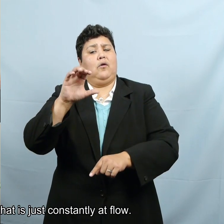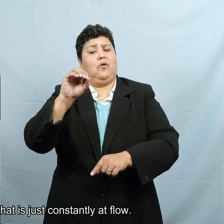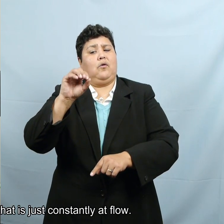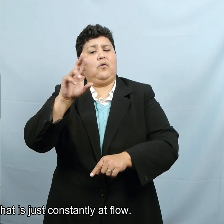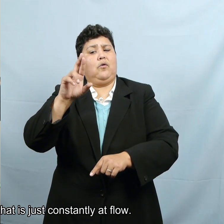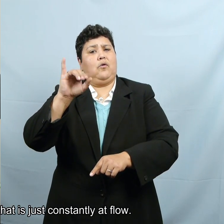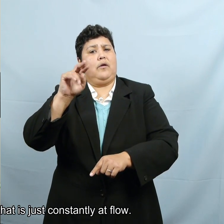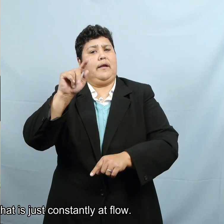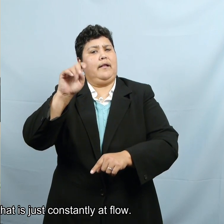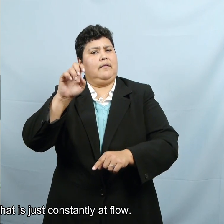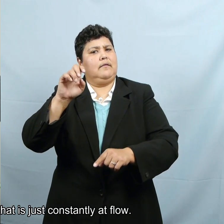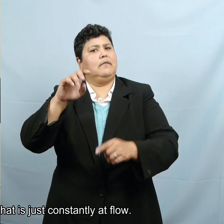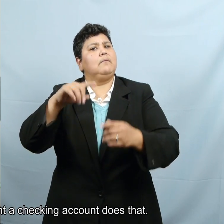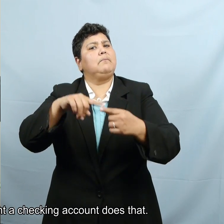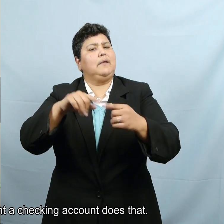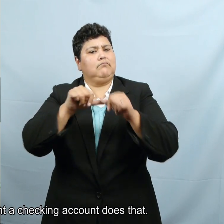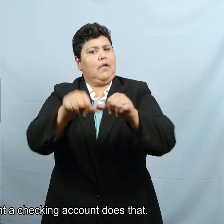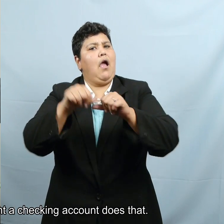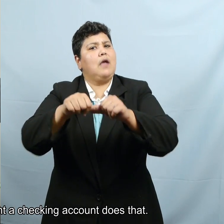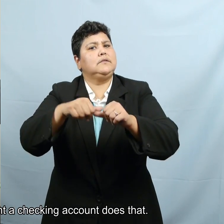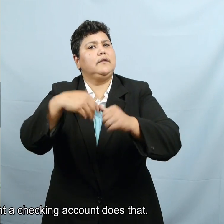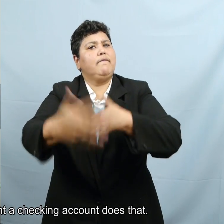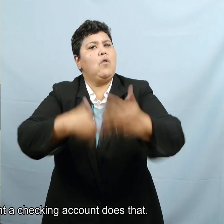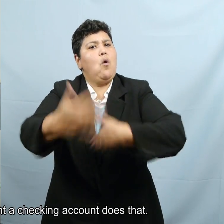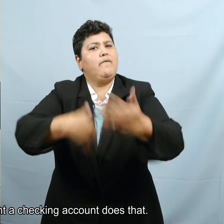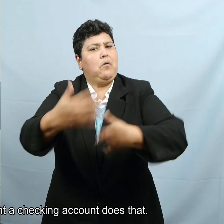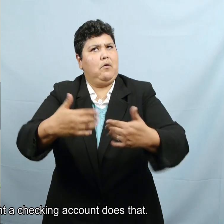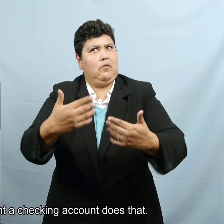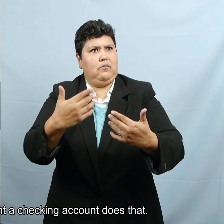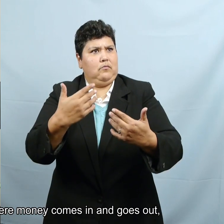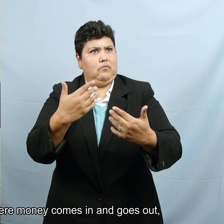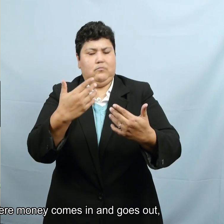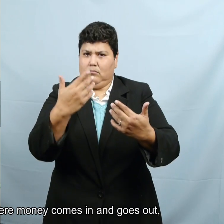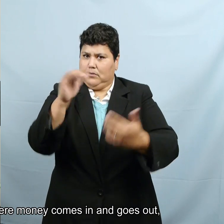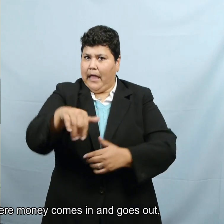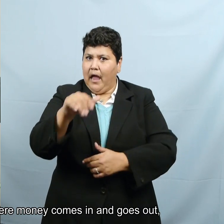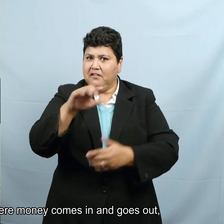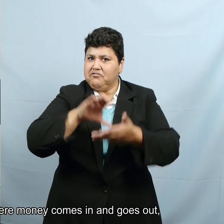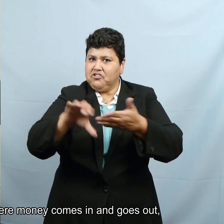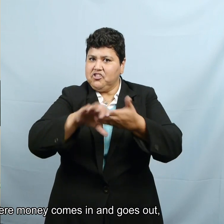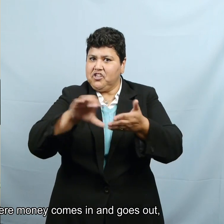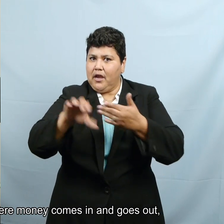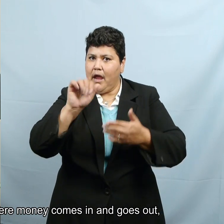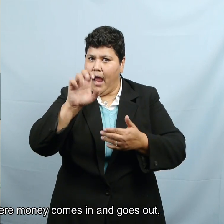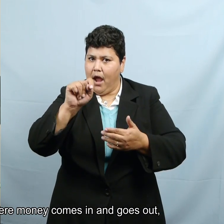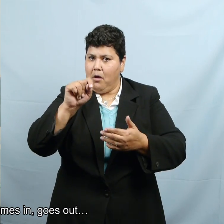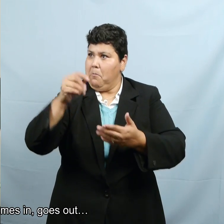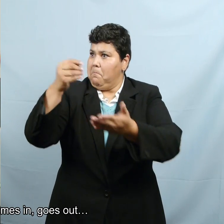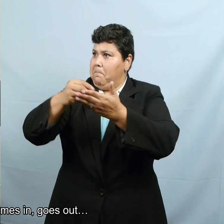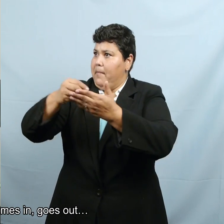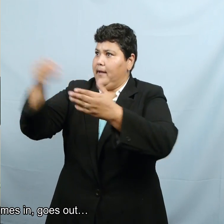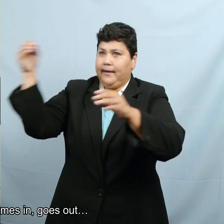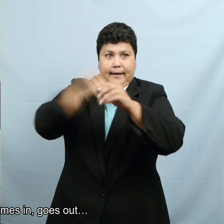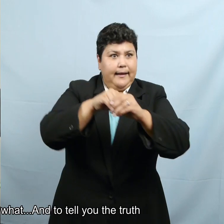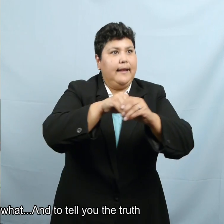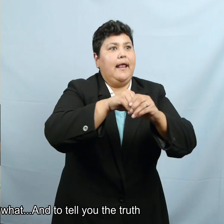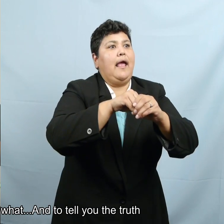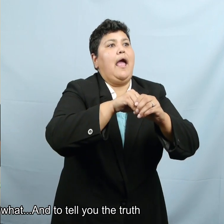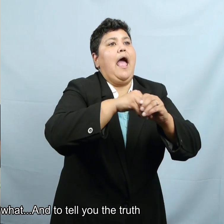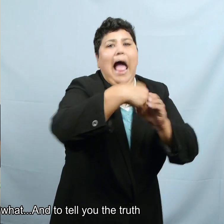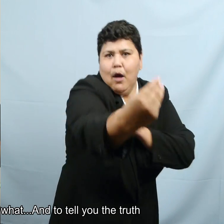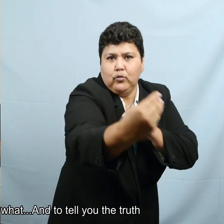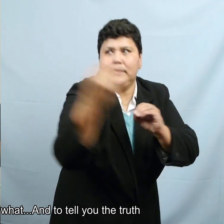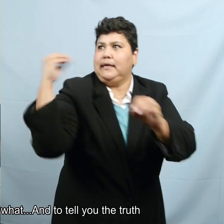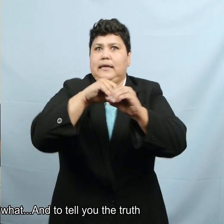something that is just constantly at flow. You know, so I thought a checking account does that. It's something that, you know, where money comes in and goes out, comes in, goes out.